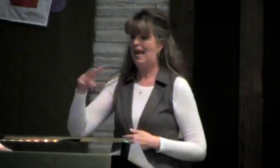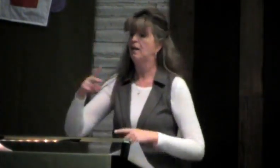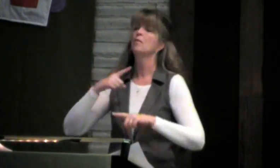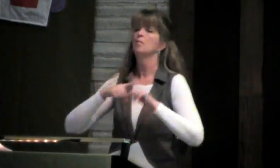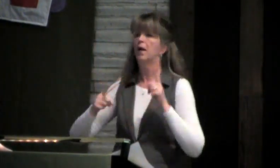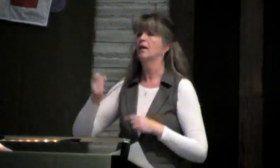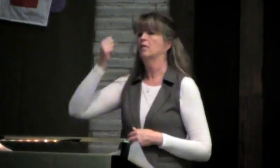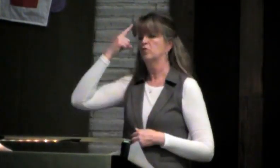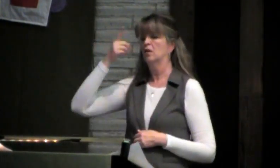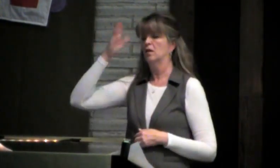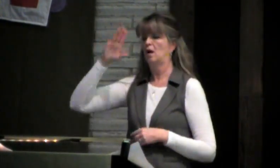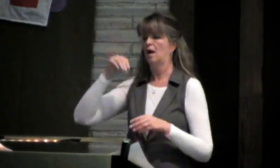look to God.